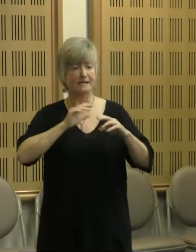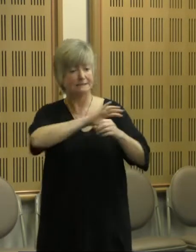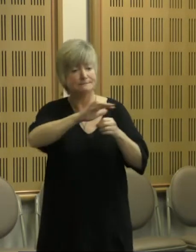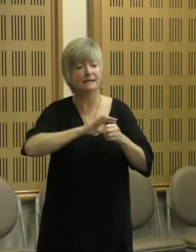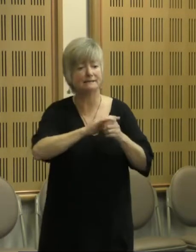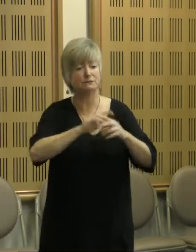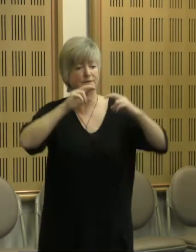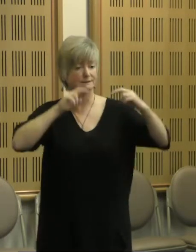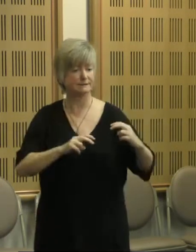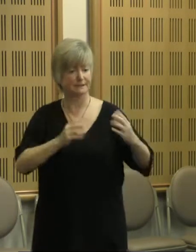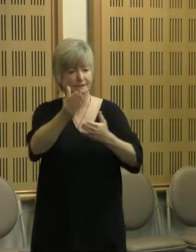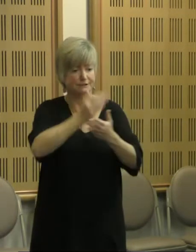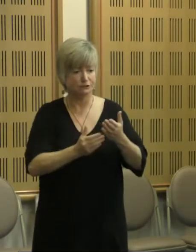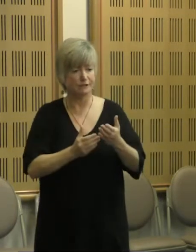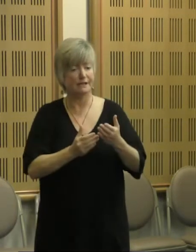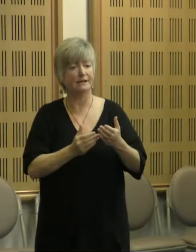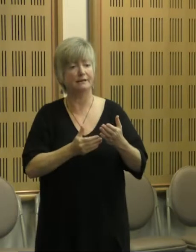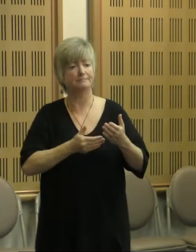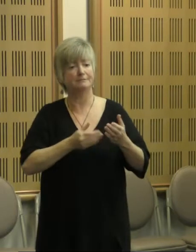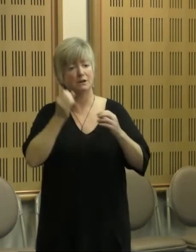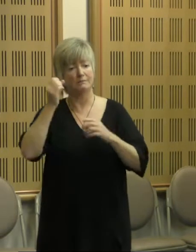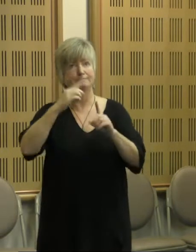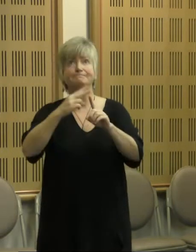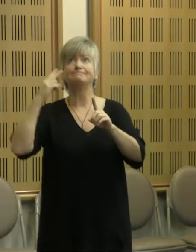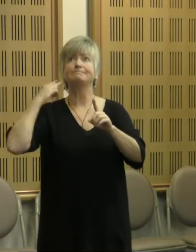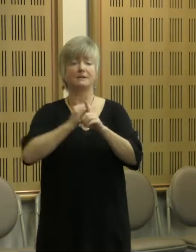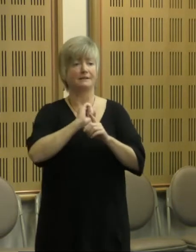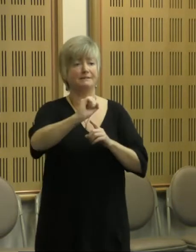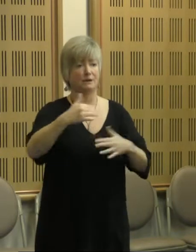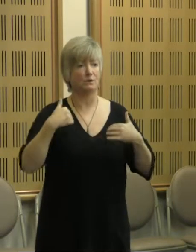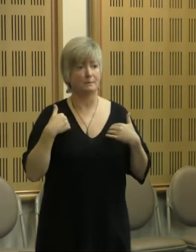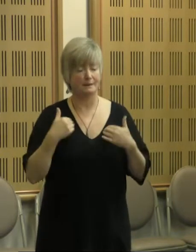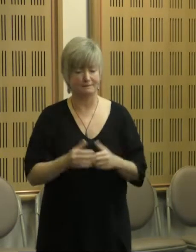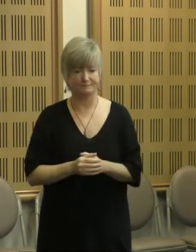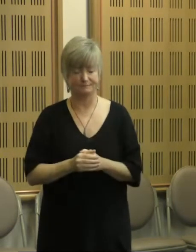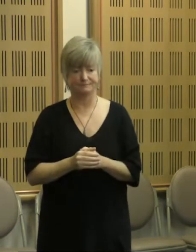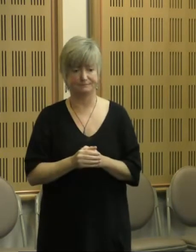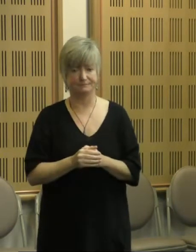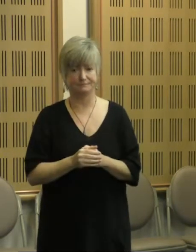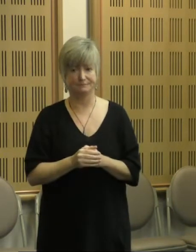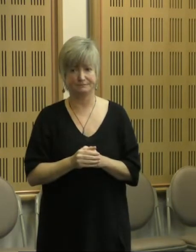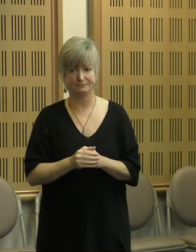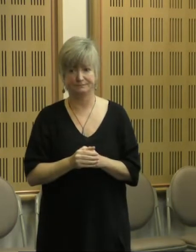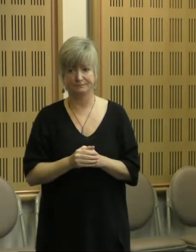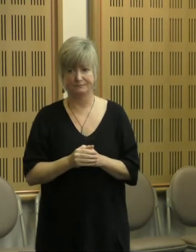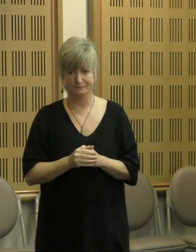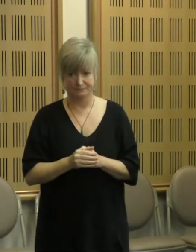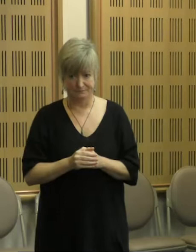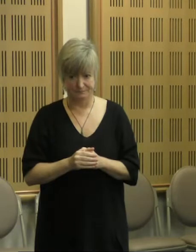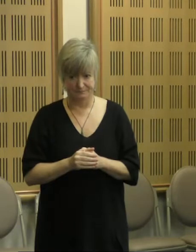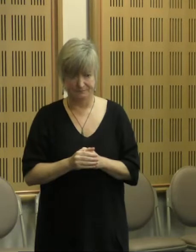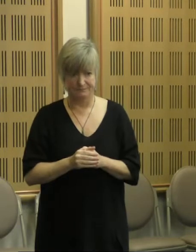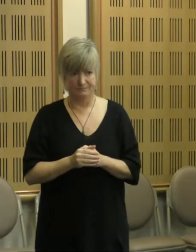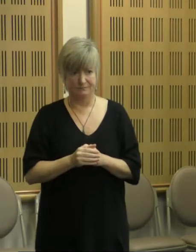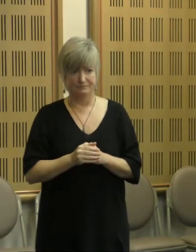reflect on issues that affect our wellbeing. We require resources and goodwill to develop structures and networks that will connect with